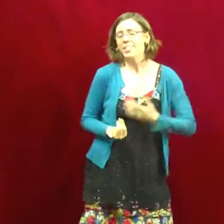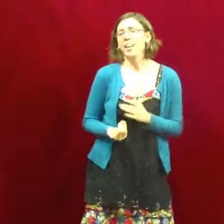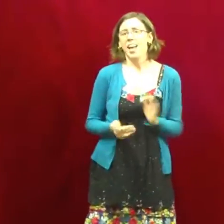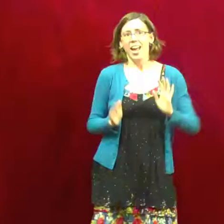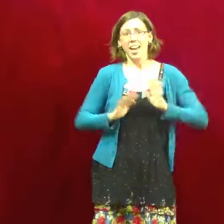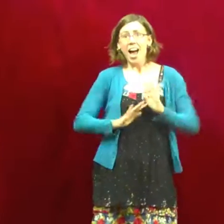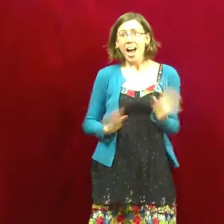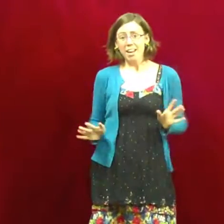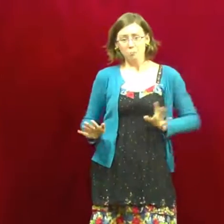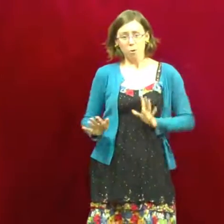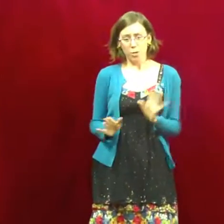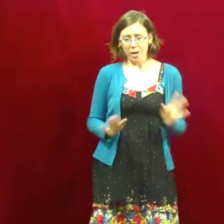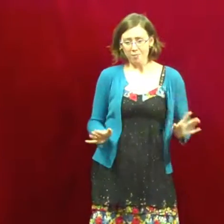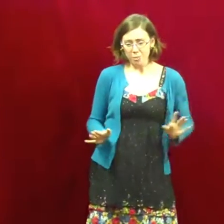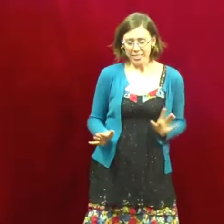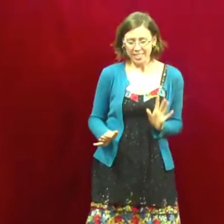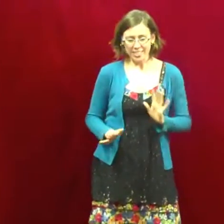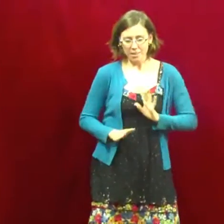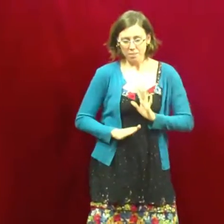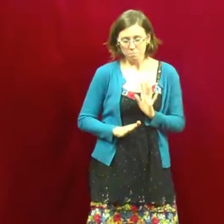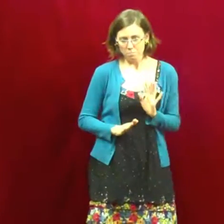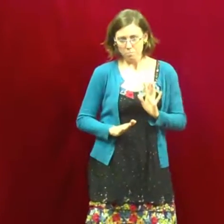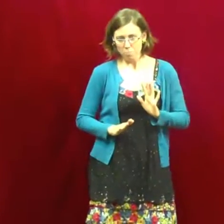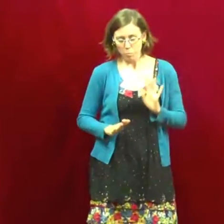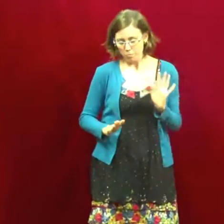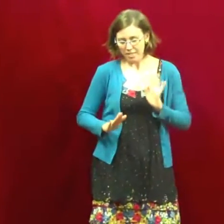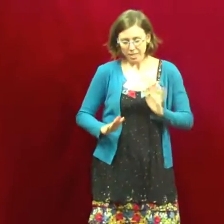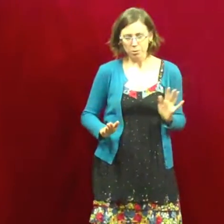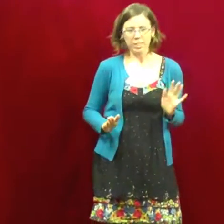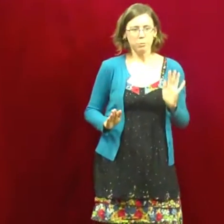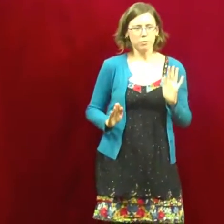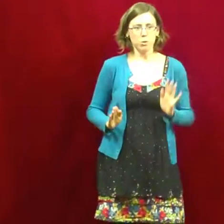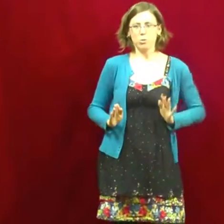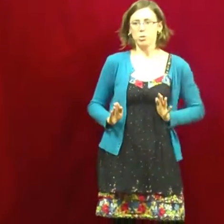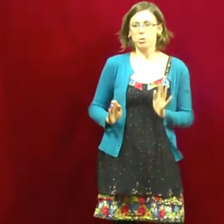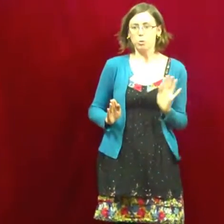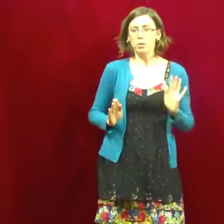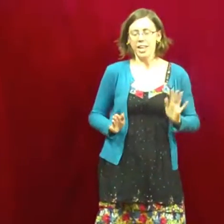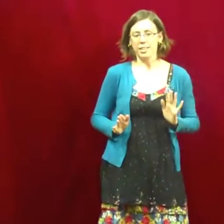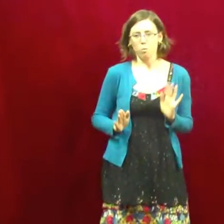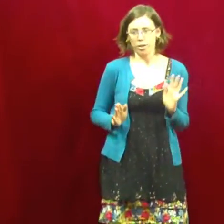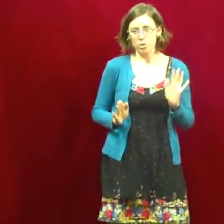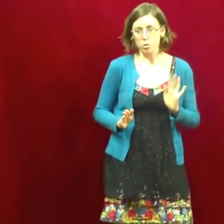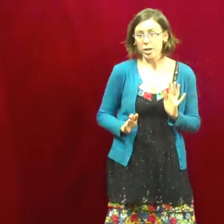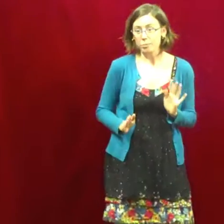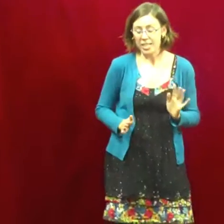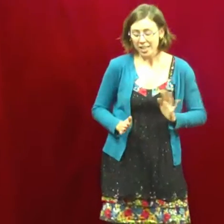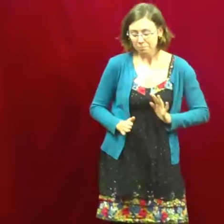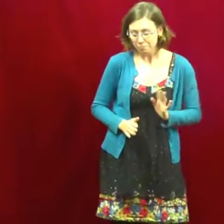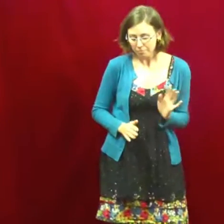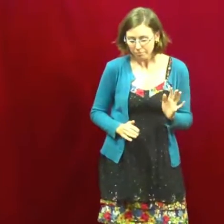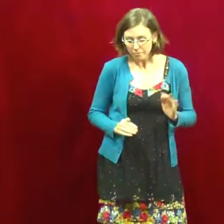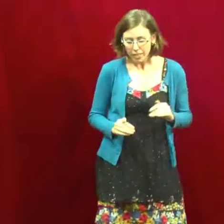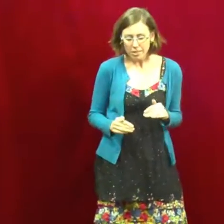And I, for whatever reason, stubbornly refused to like or enjoy reading. So,